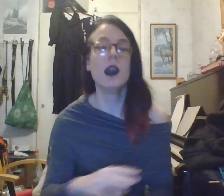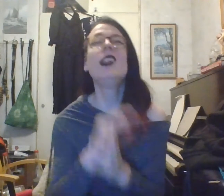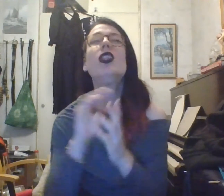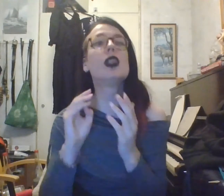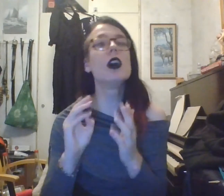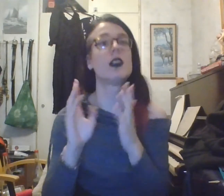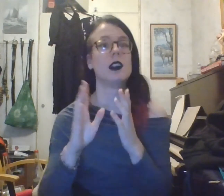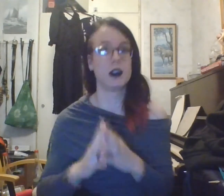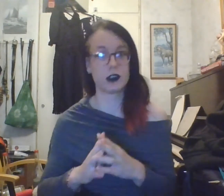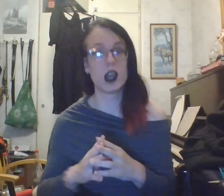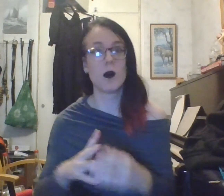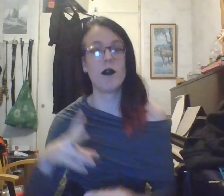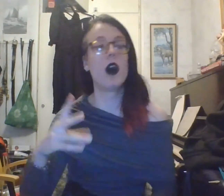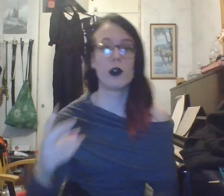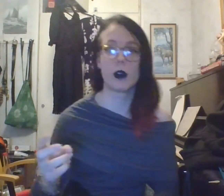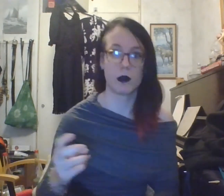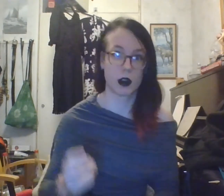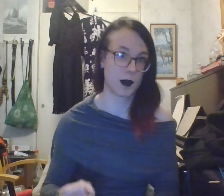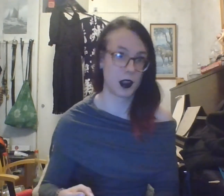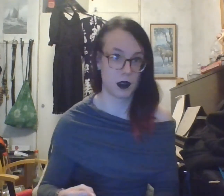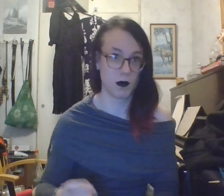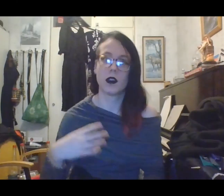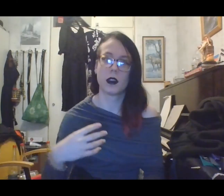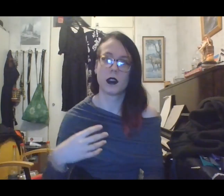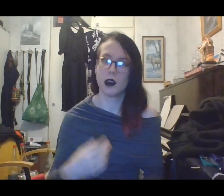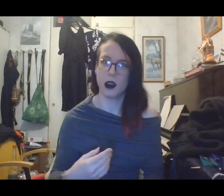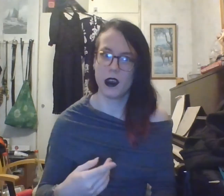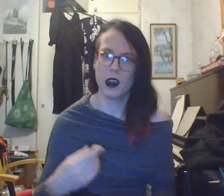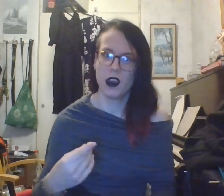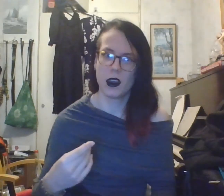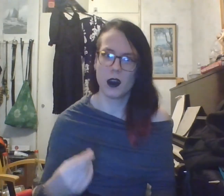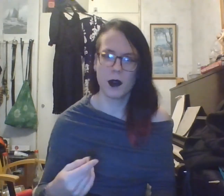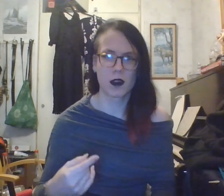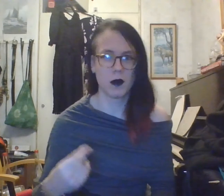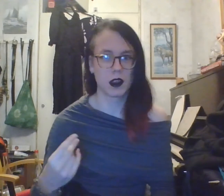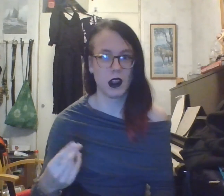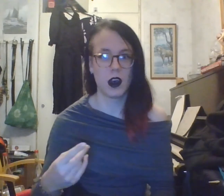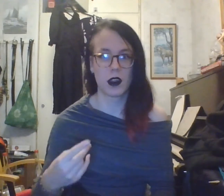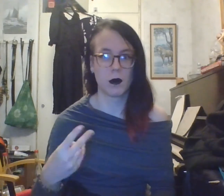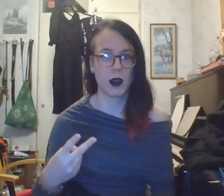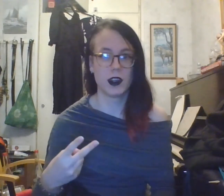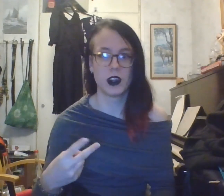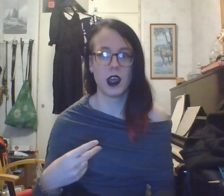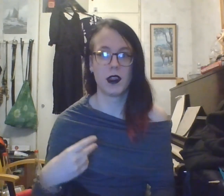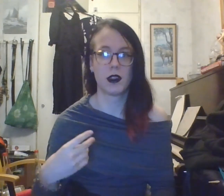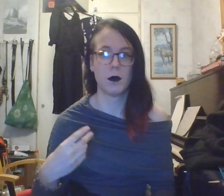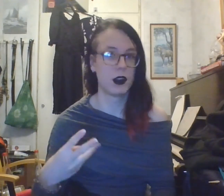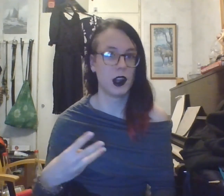certainly not with undercoat communism. So, communism is class, wageless, moneyless, and